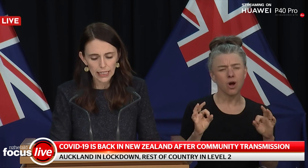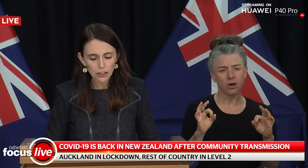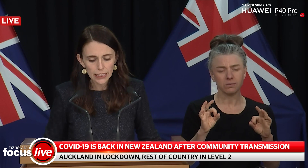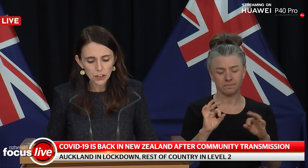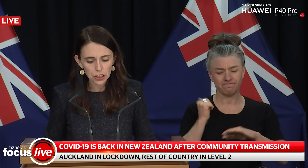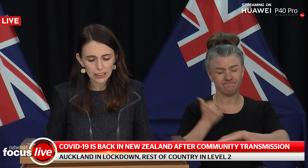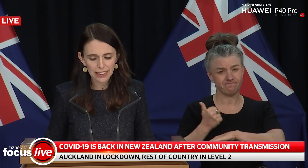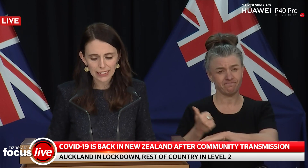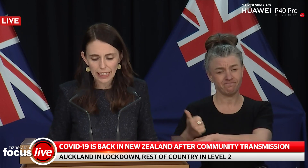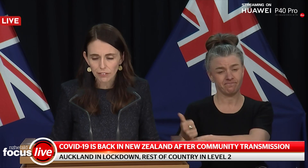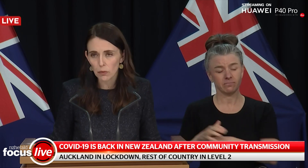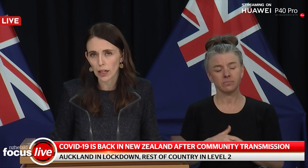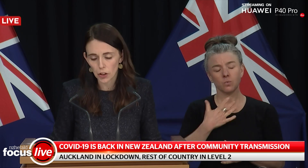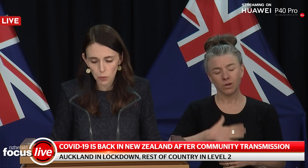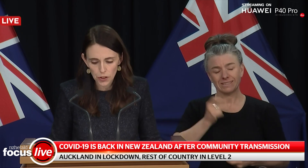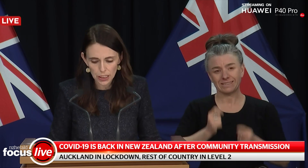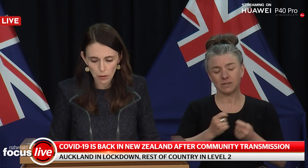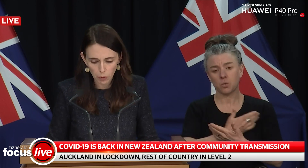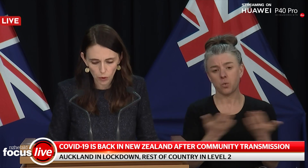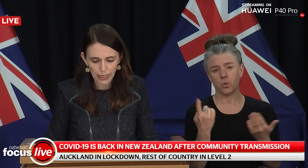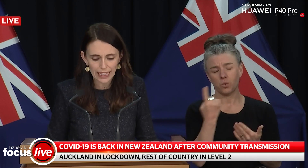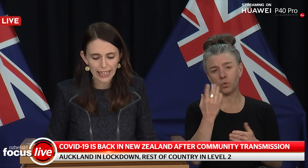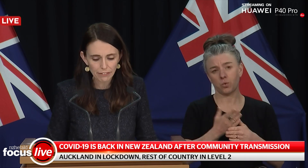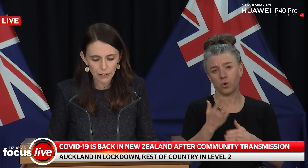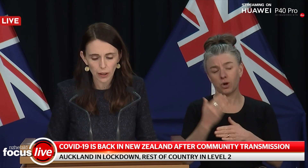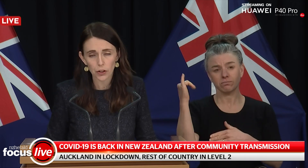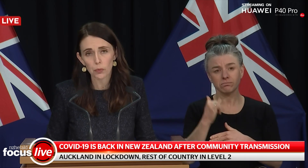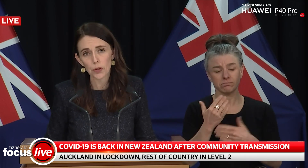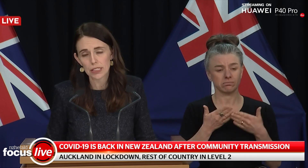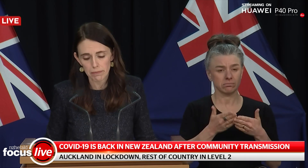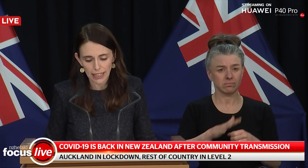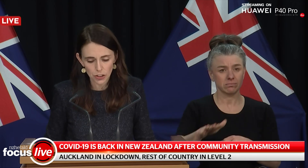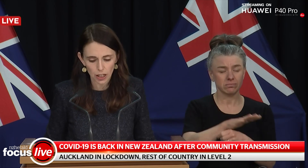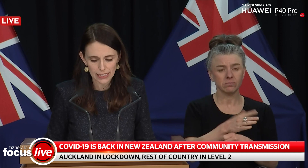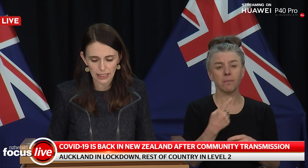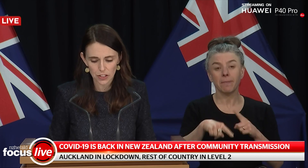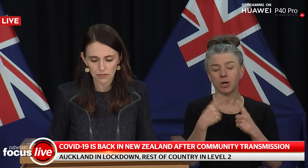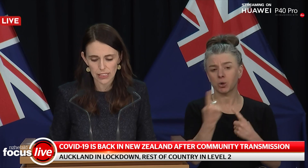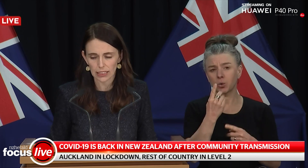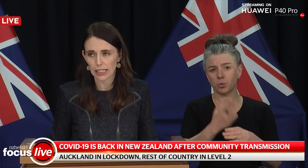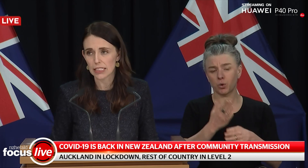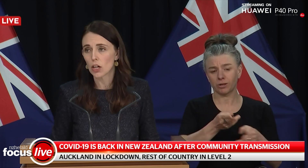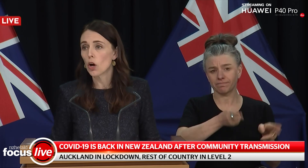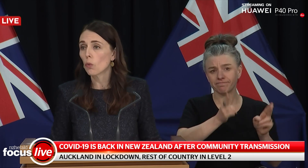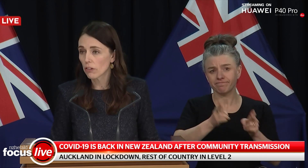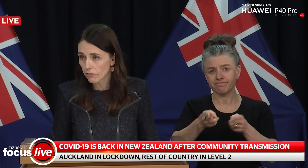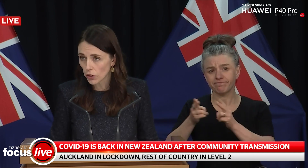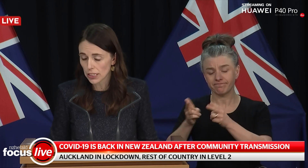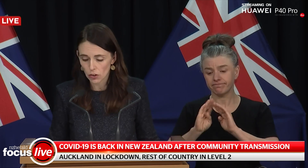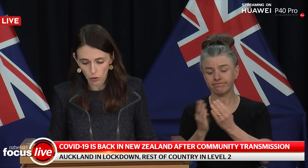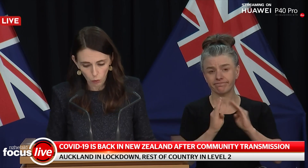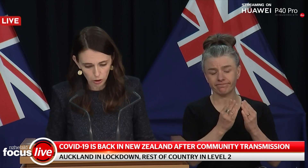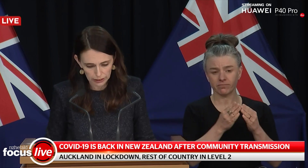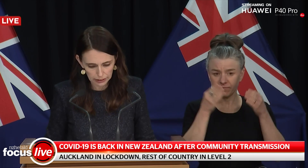It's our intention to test everyone who works at the border and everyone who works in managed isolation facilities with a